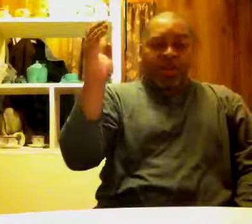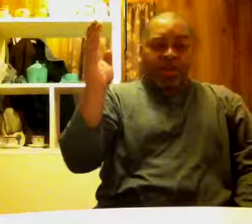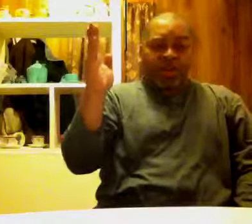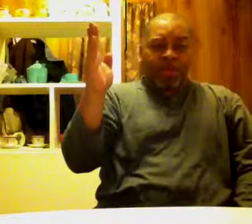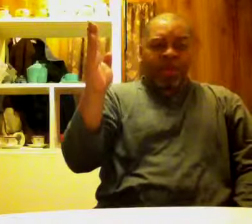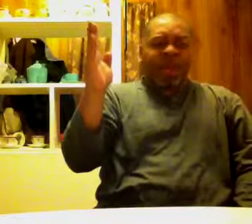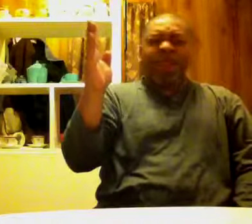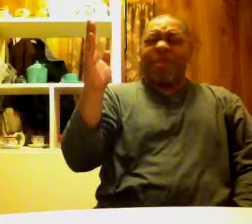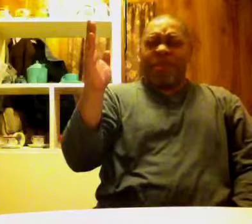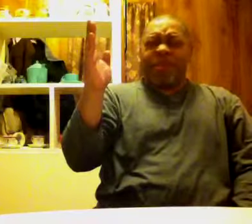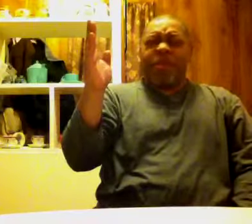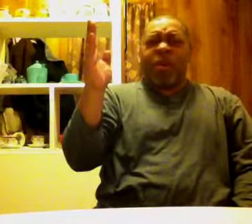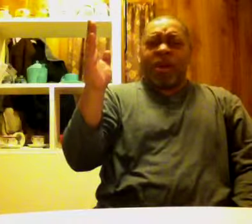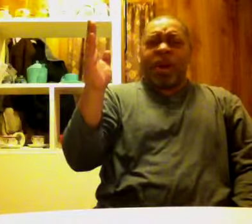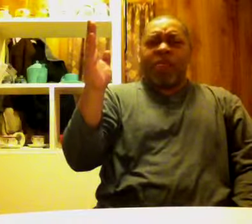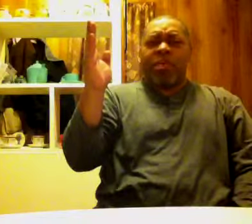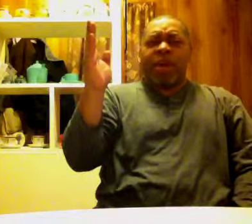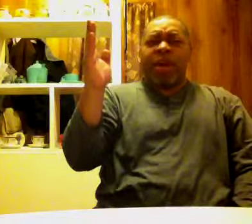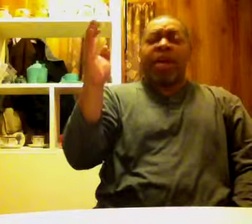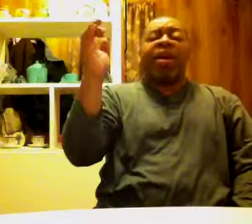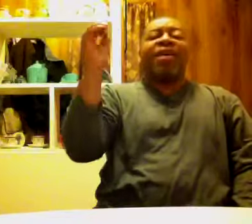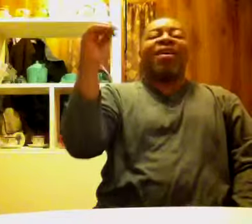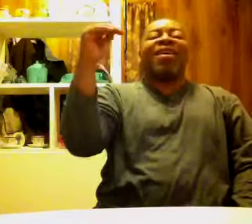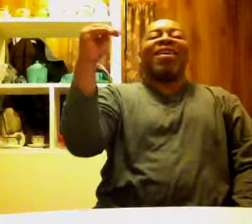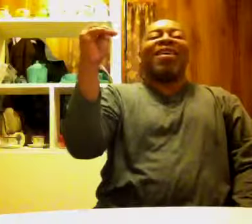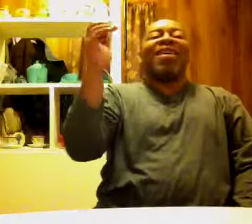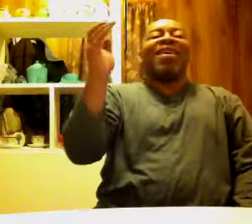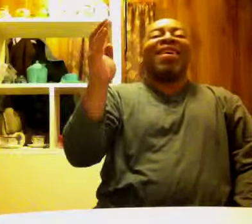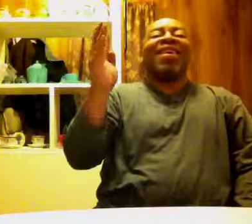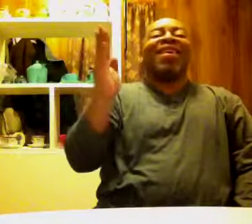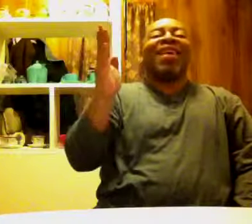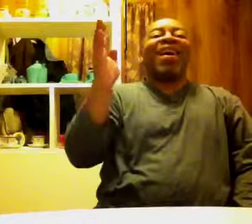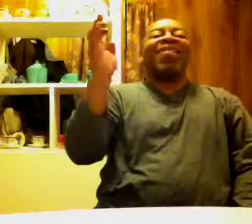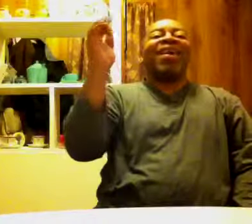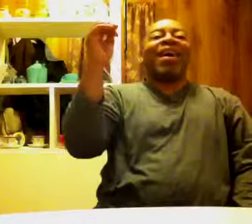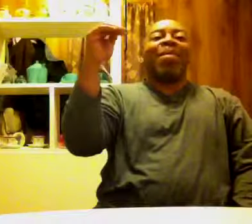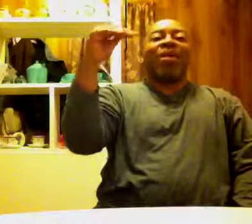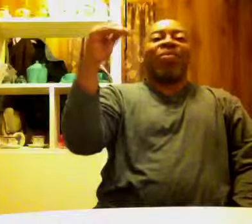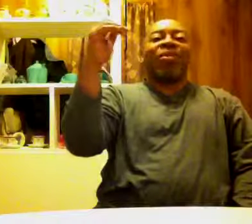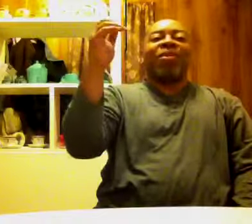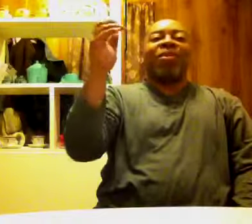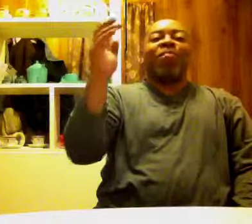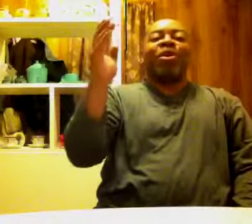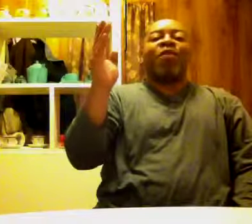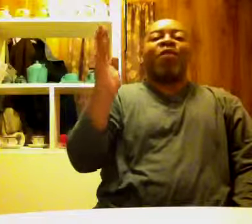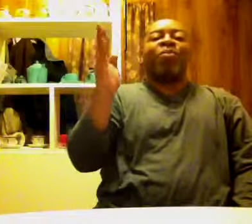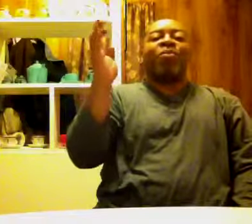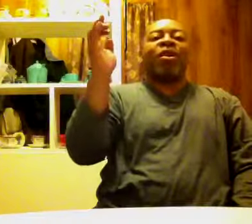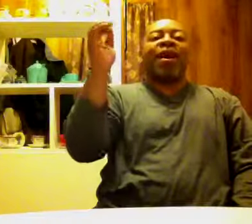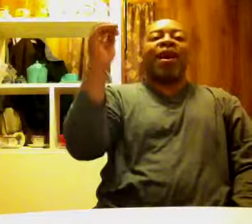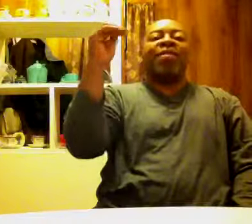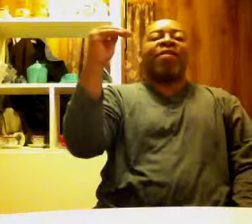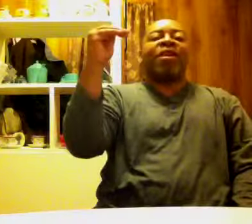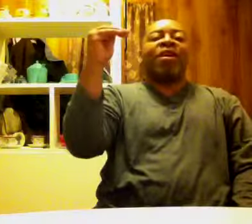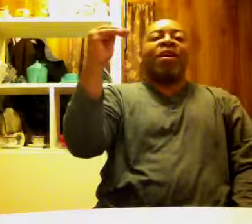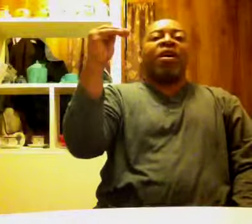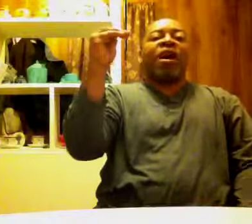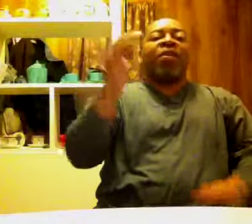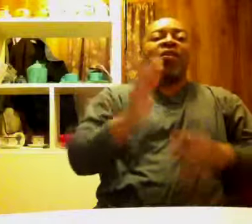I keep saying tutorial and I don't mean that, the last time I was with you in a previous broadcast, I was